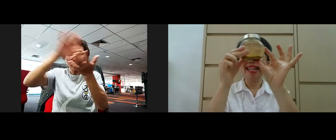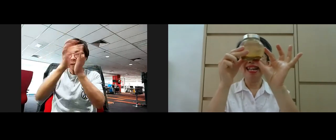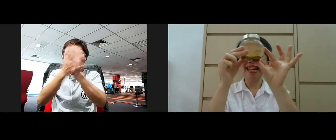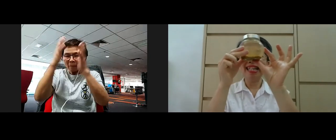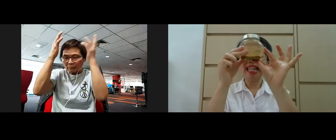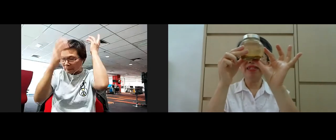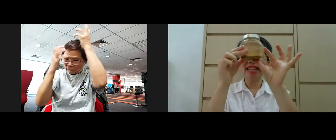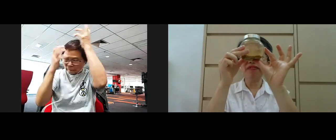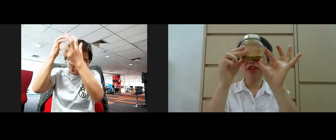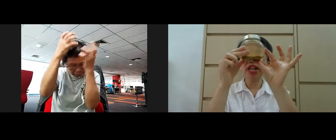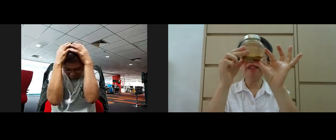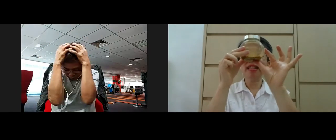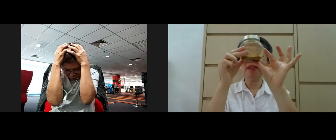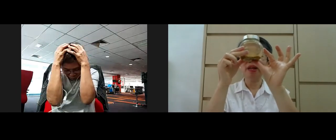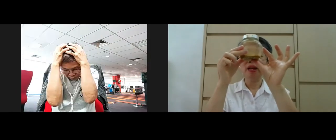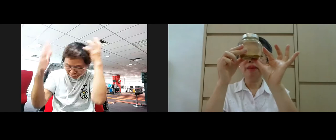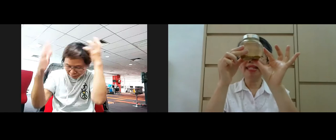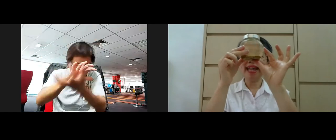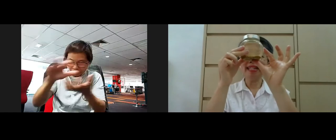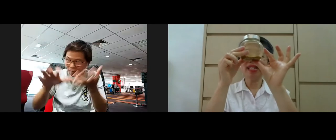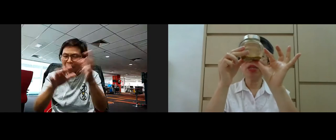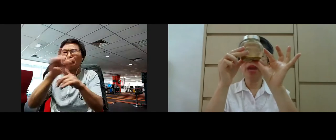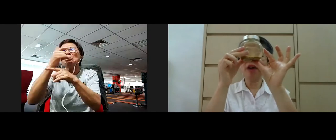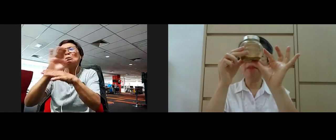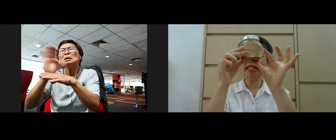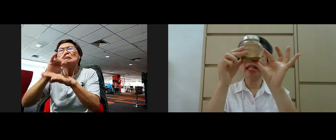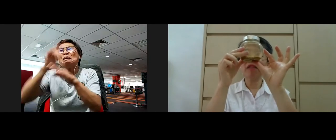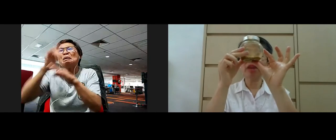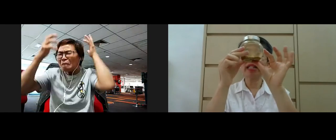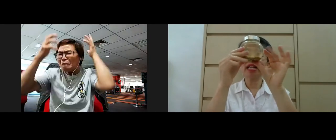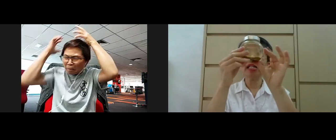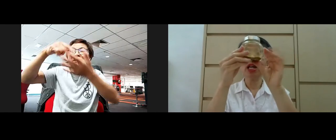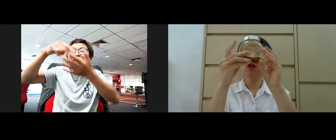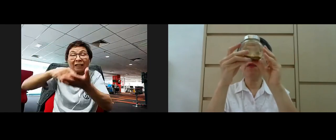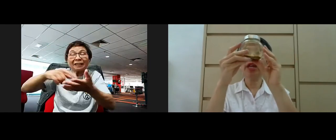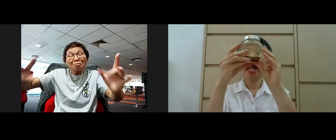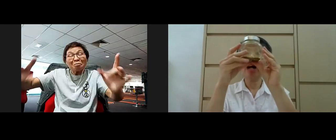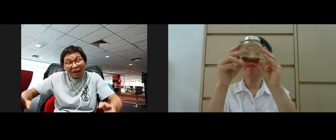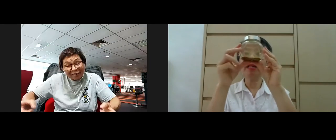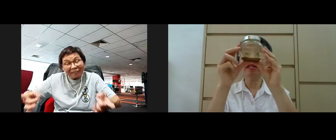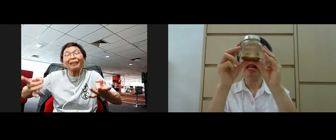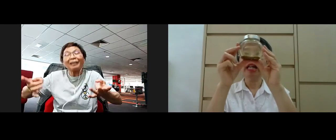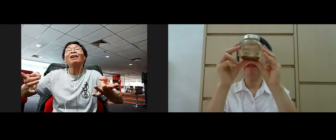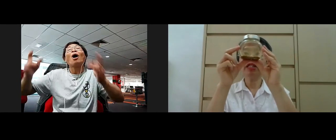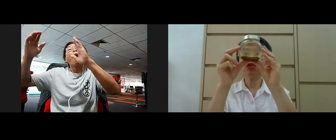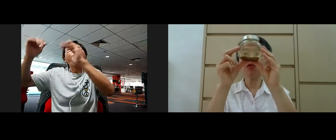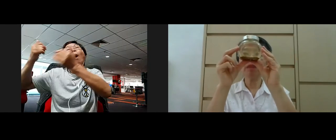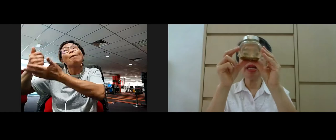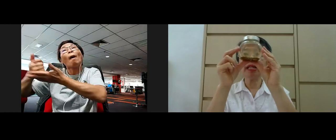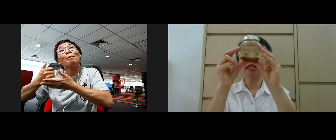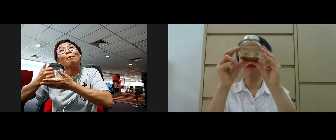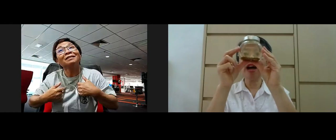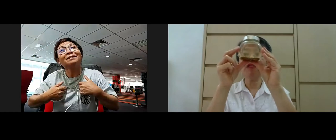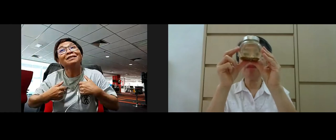you know get very chaotic but then this is where our meditative practice hopefully help us even the